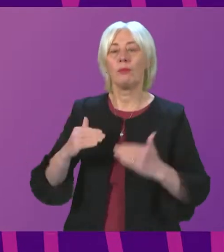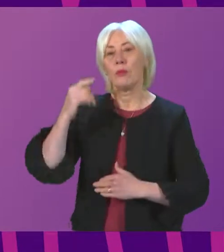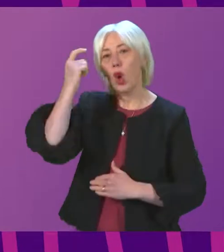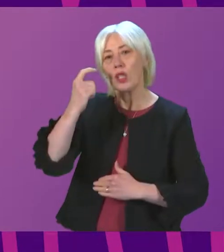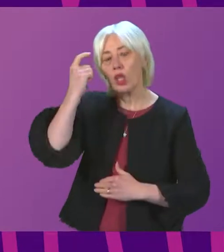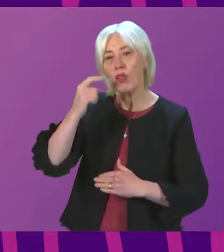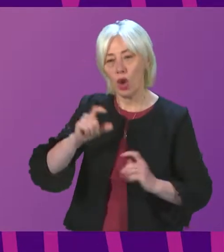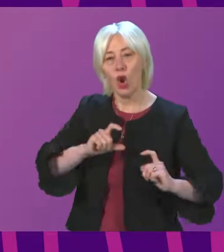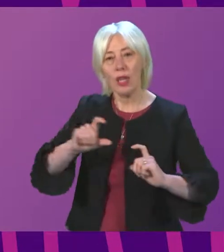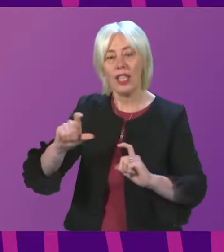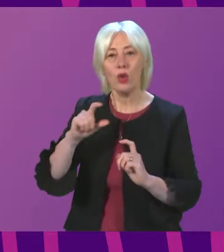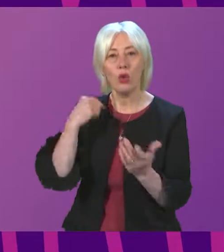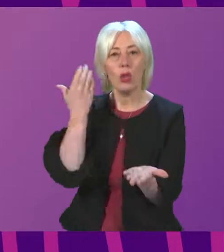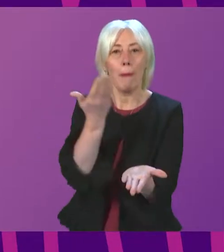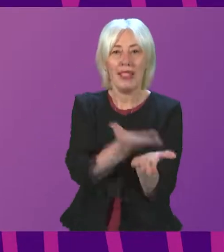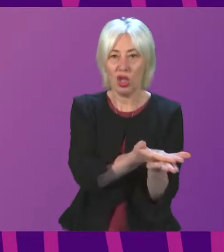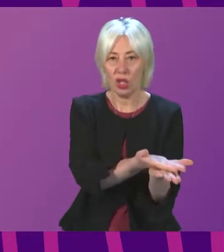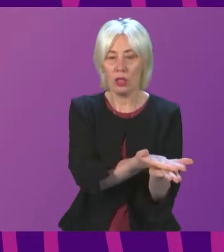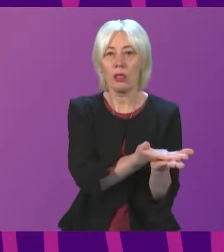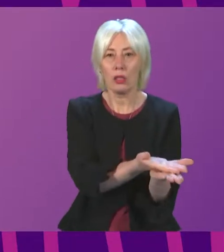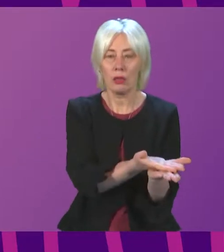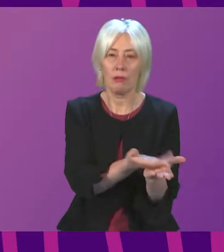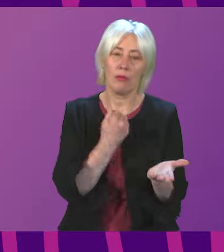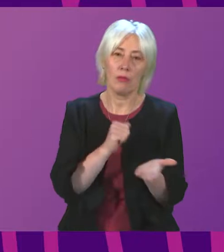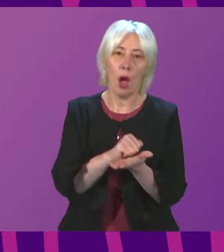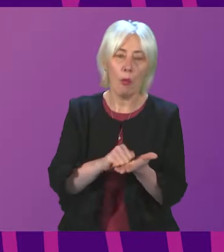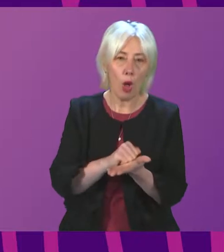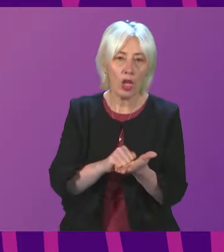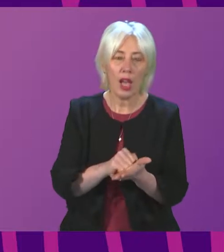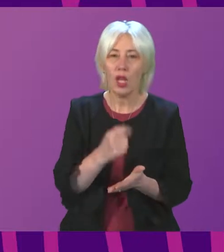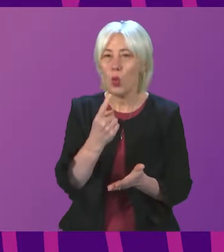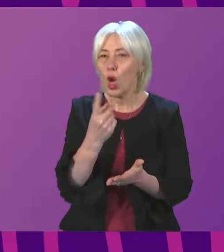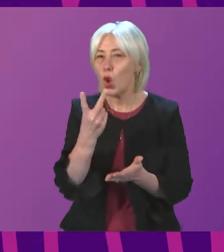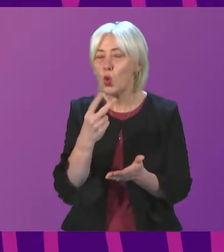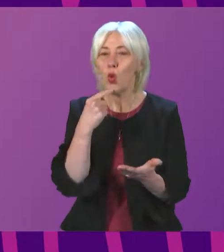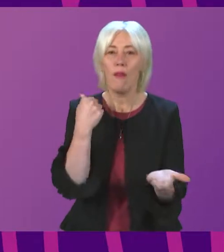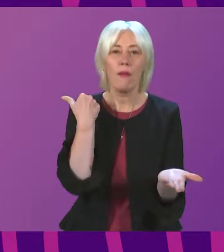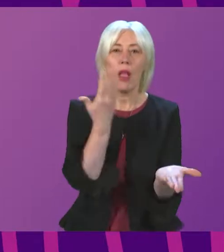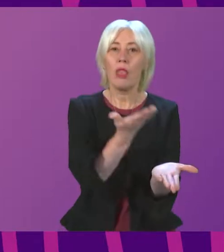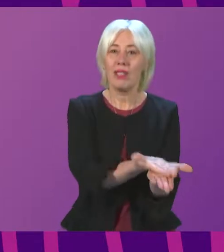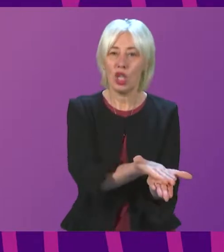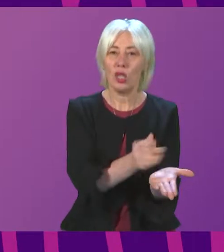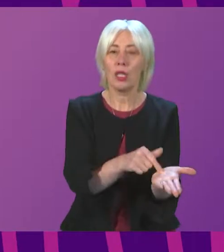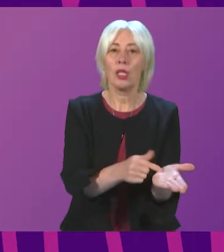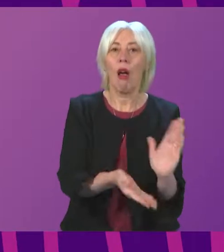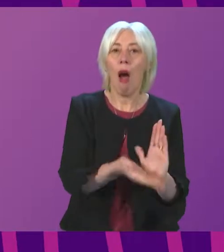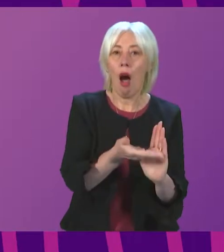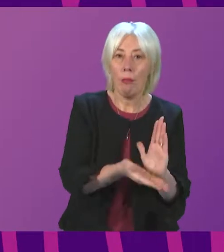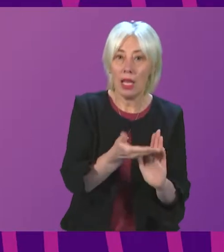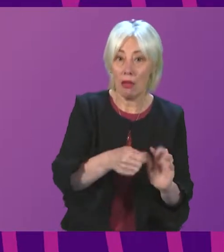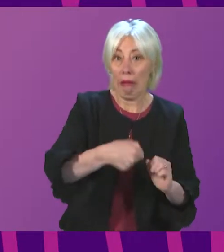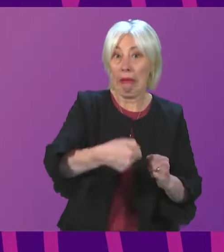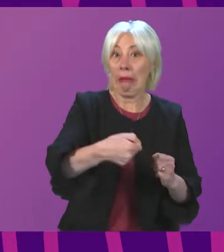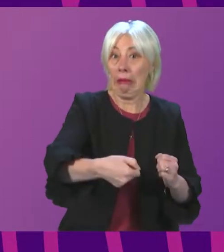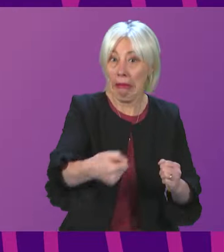continued petitions. And I apologise, there's one or two of these petitions where the update I have to give is quite lengthy.